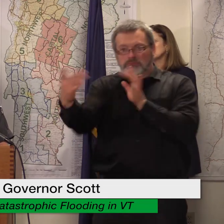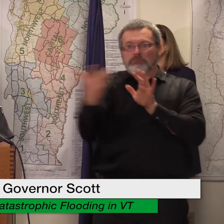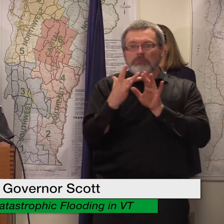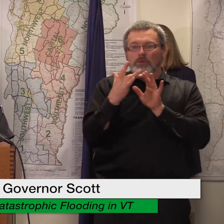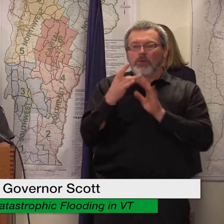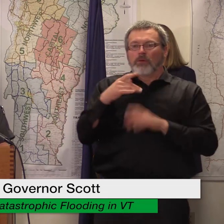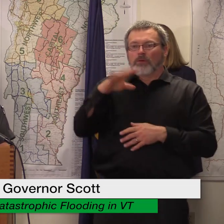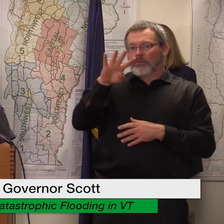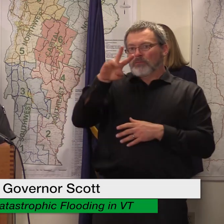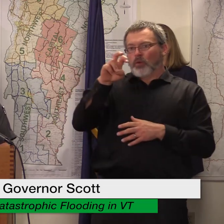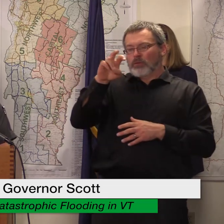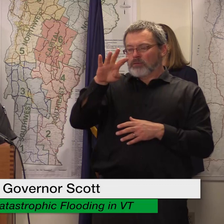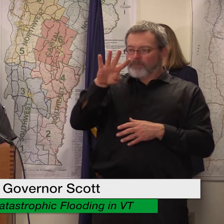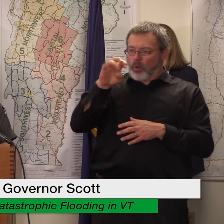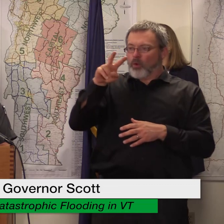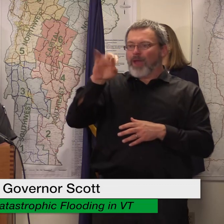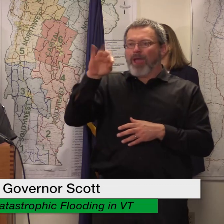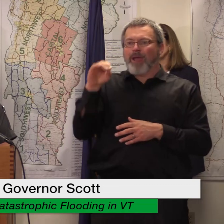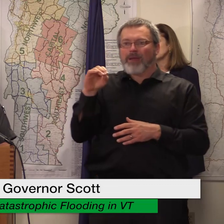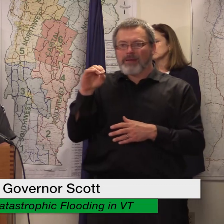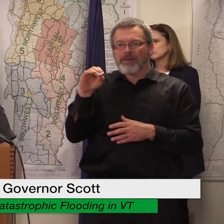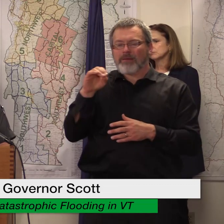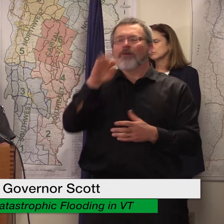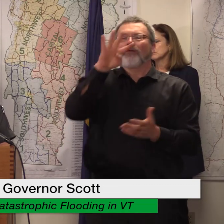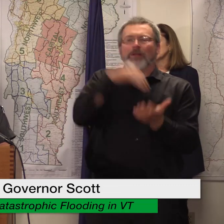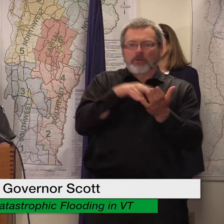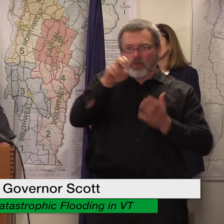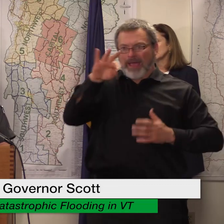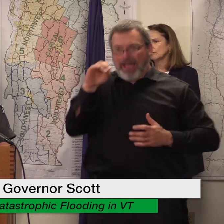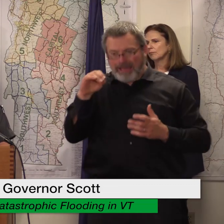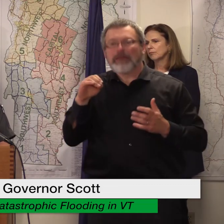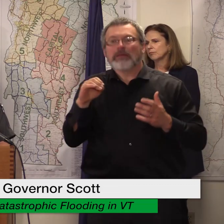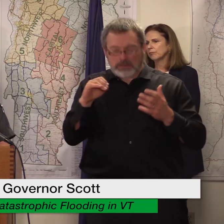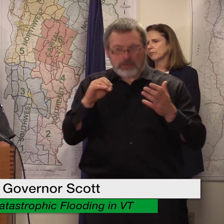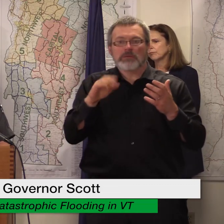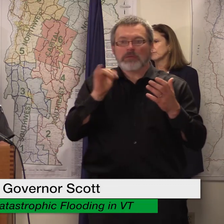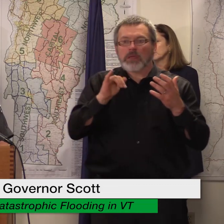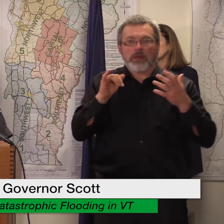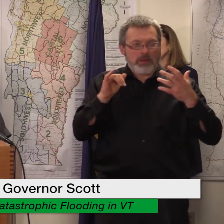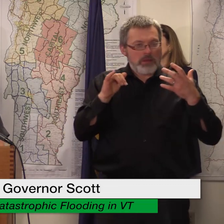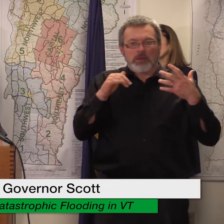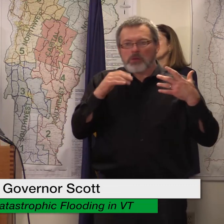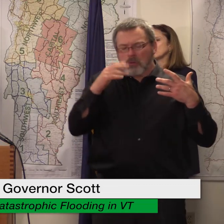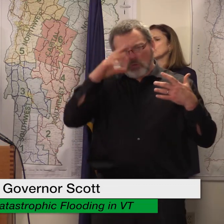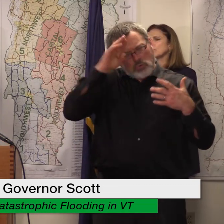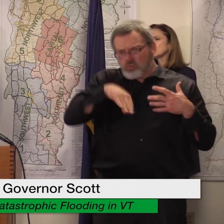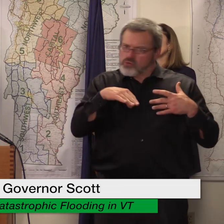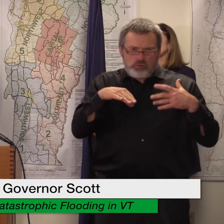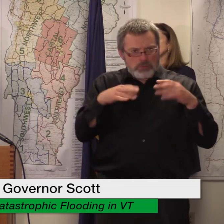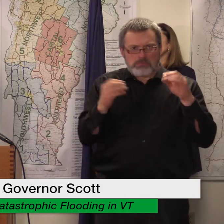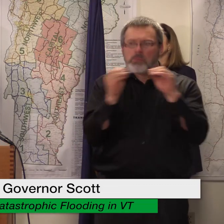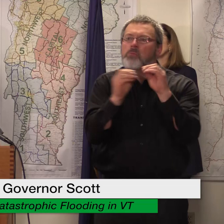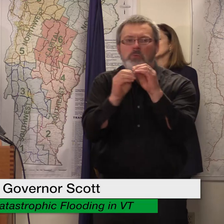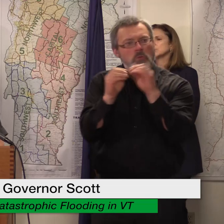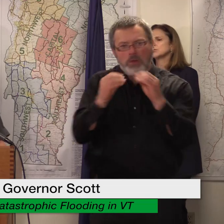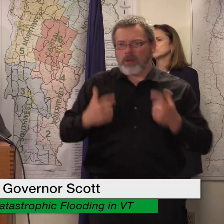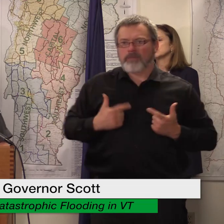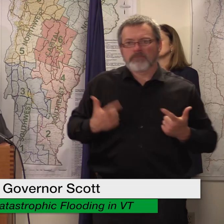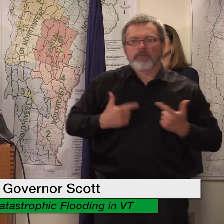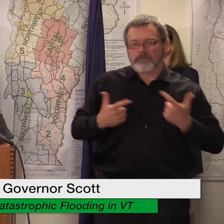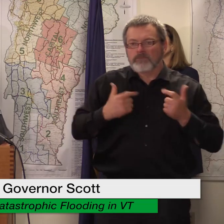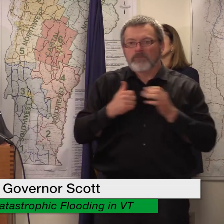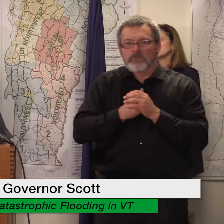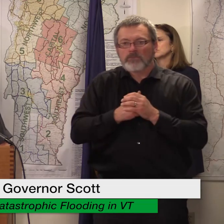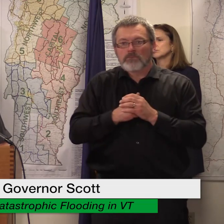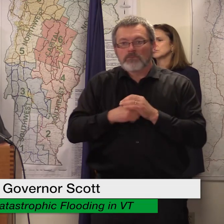some of those are repeat but this is the overall number more than one-third of these calls have been from washington